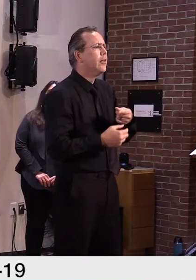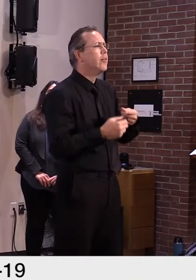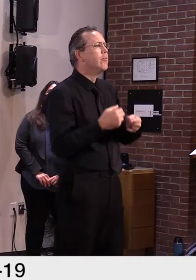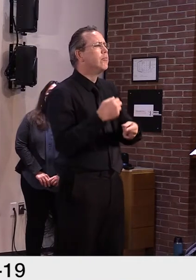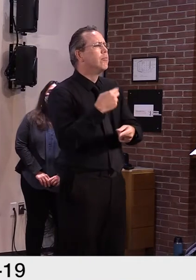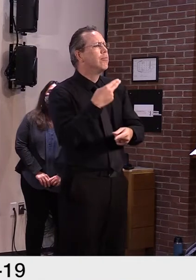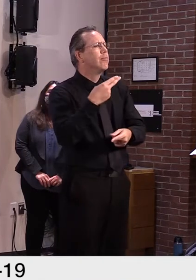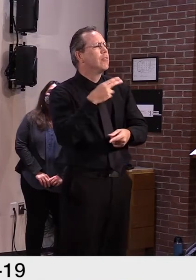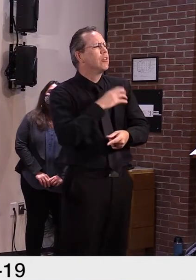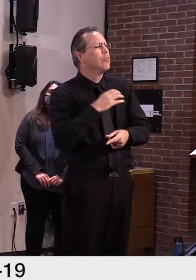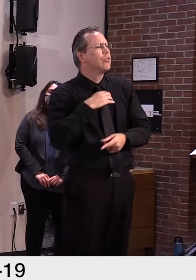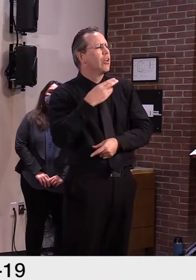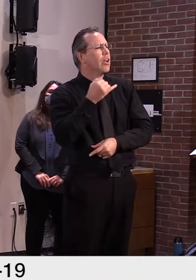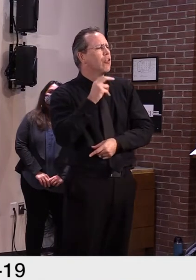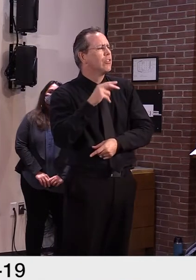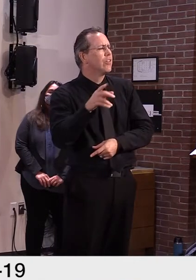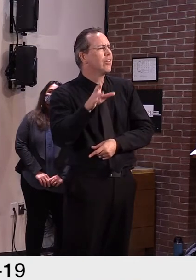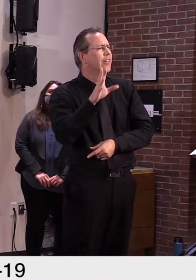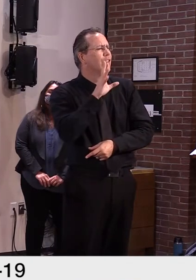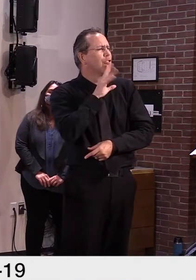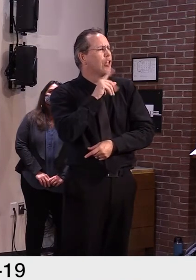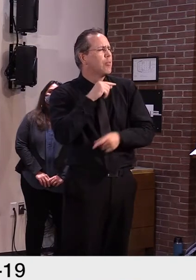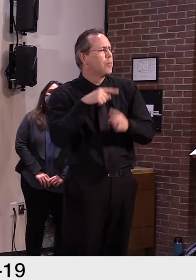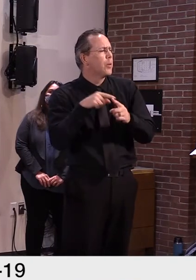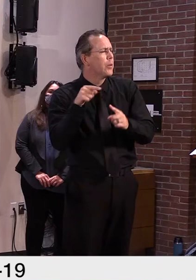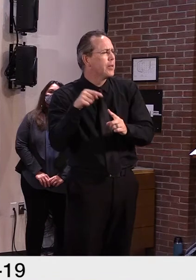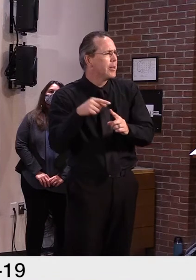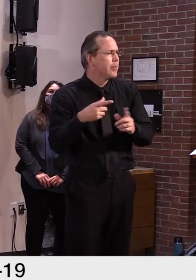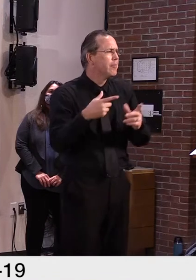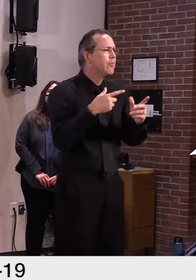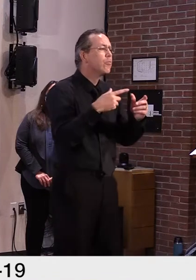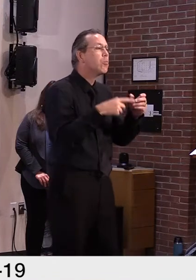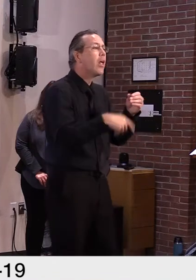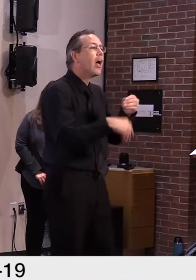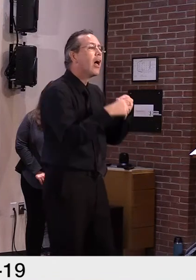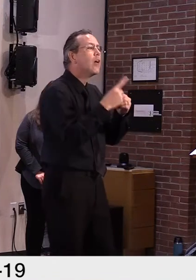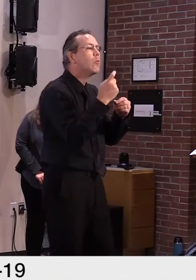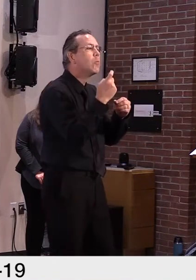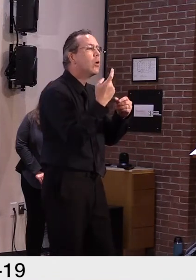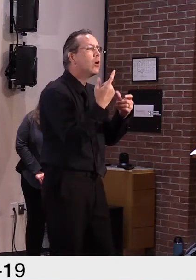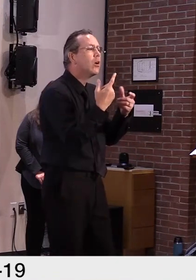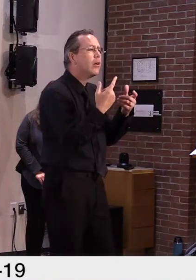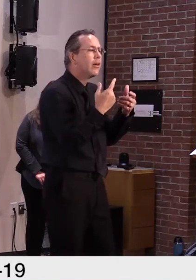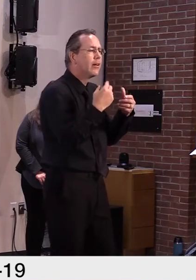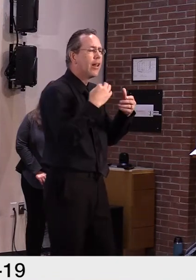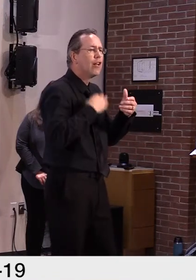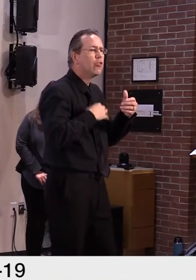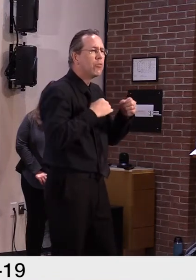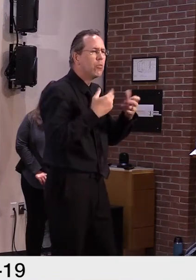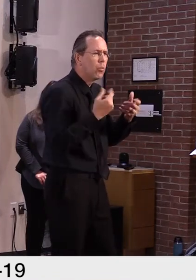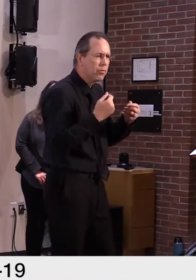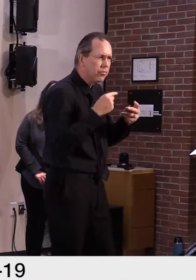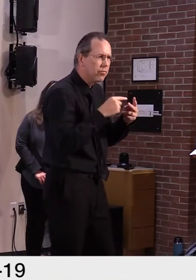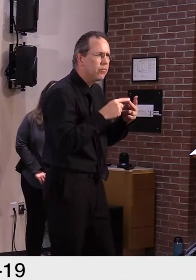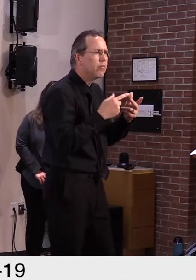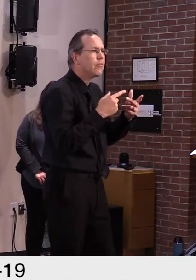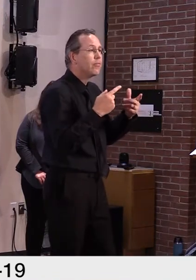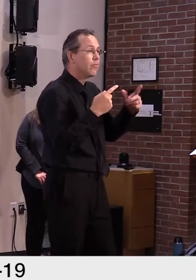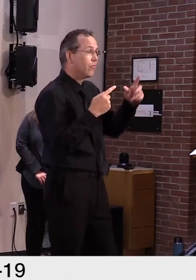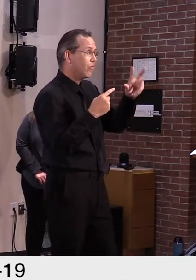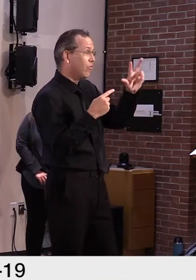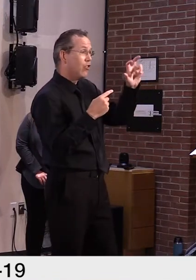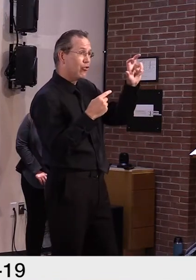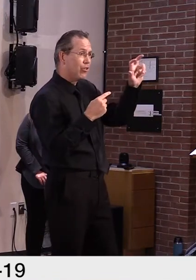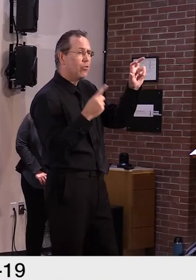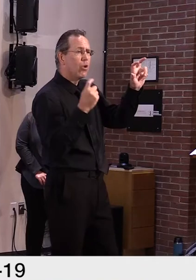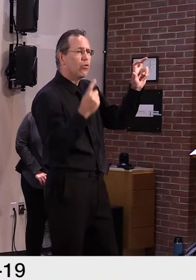about adding an additional $100 benefit on top of the $300, and I do know that that was discussed